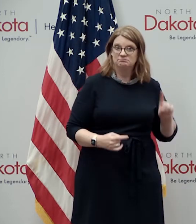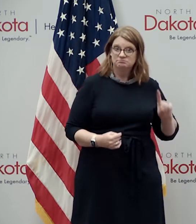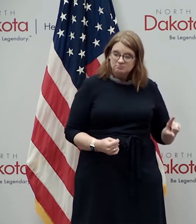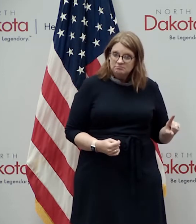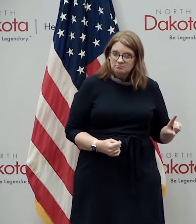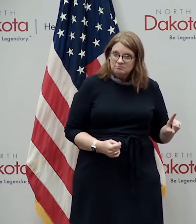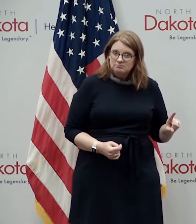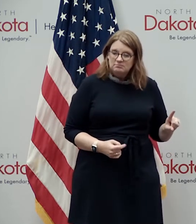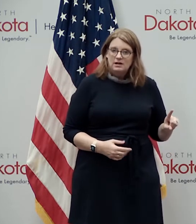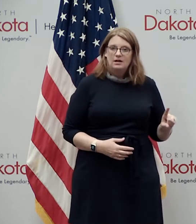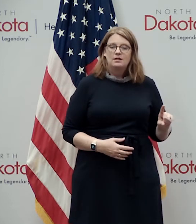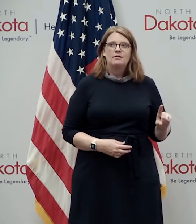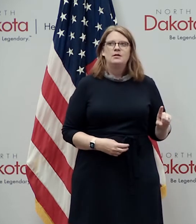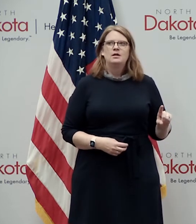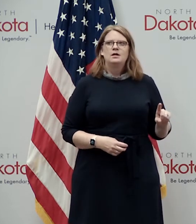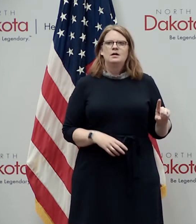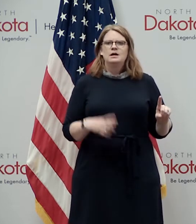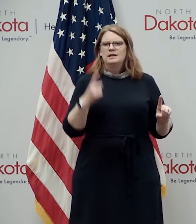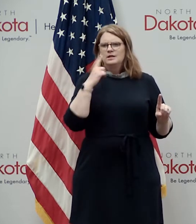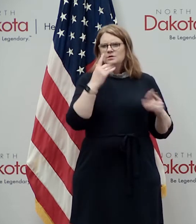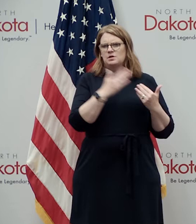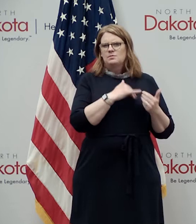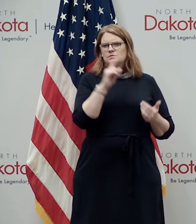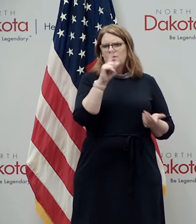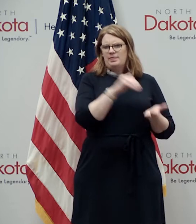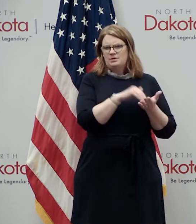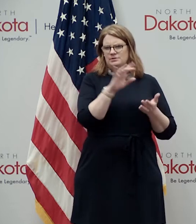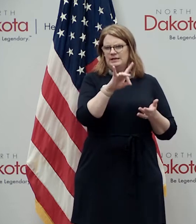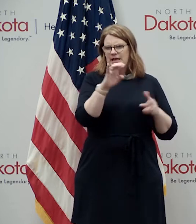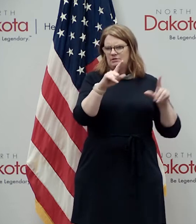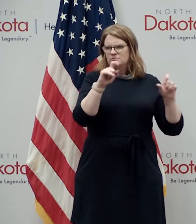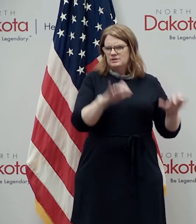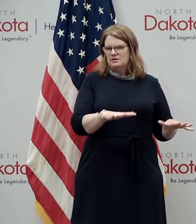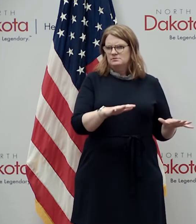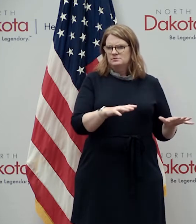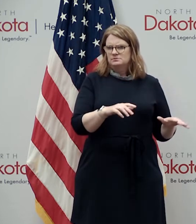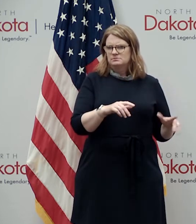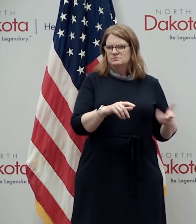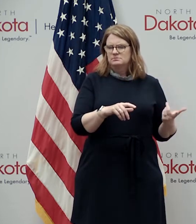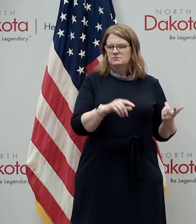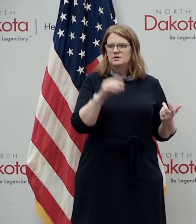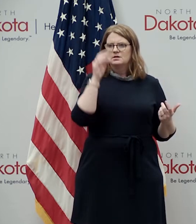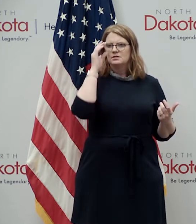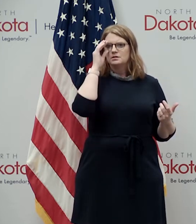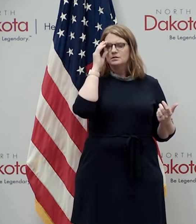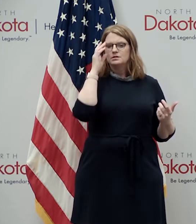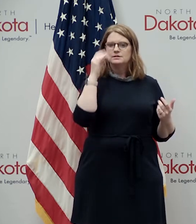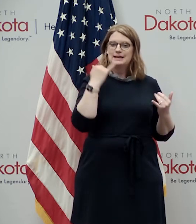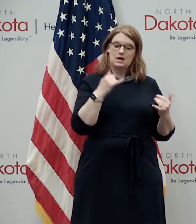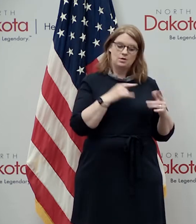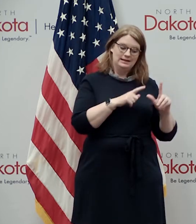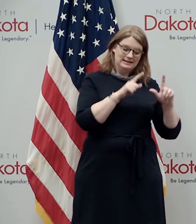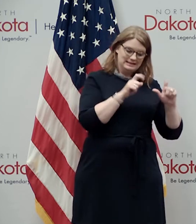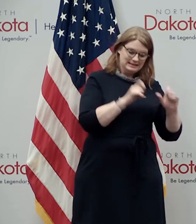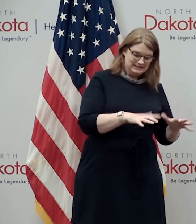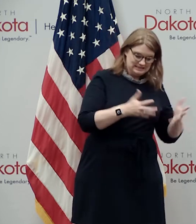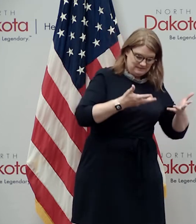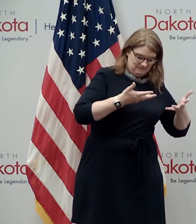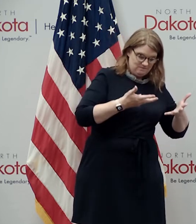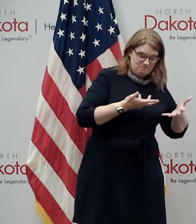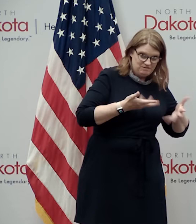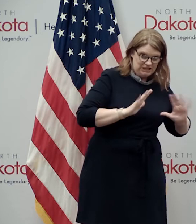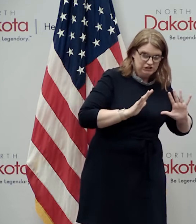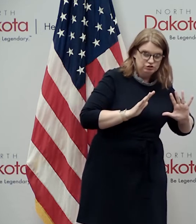a i think it was close to 1800 tests that got completed yesterday but then between when the tests got completed